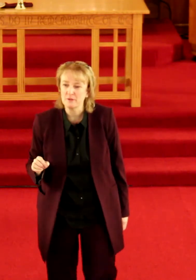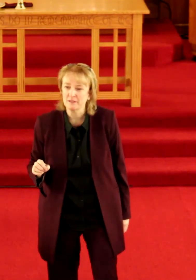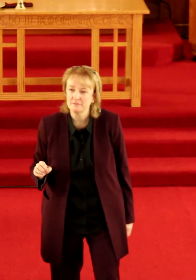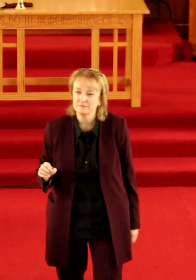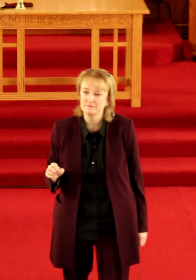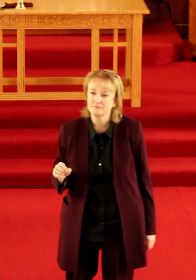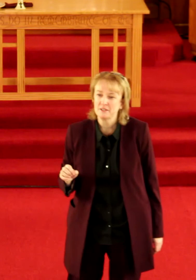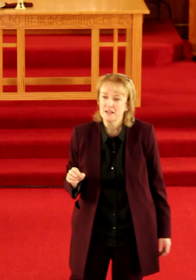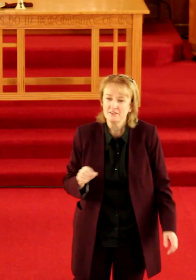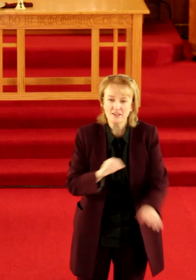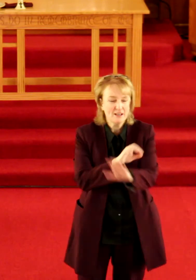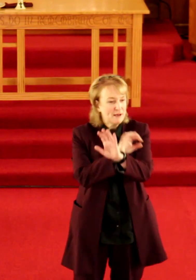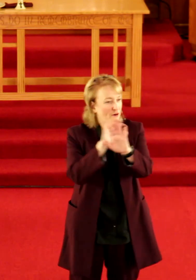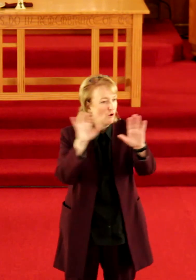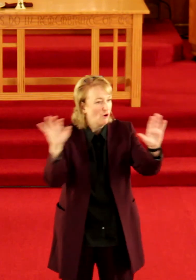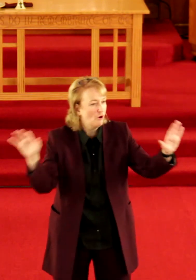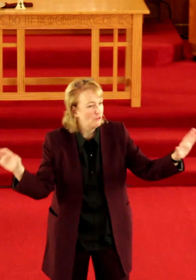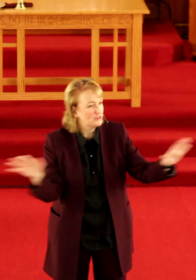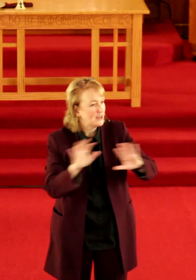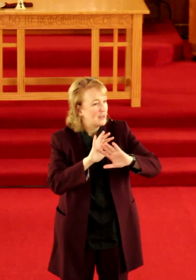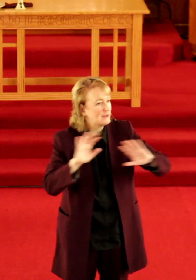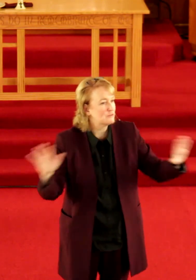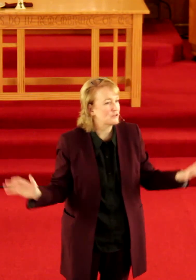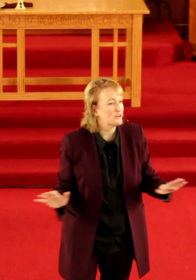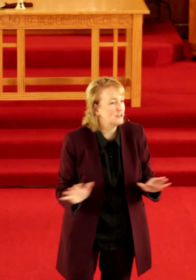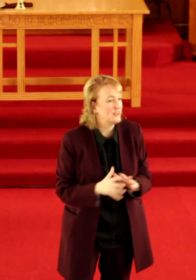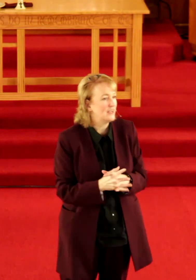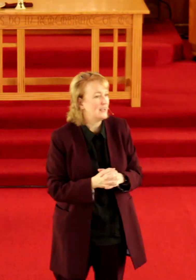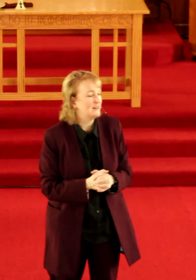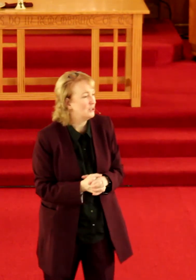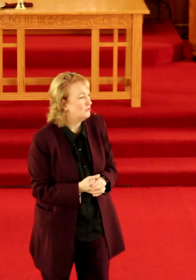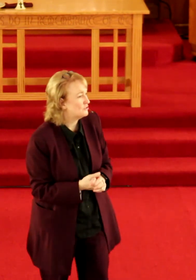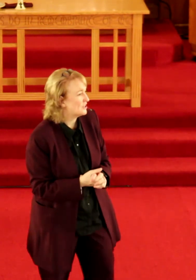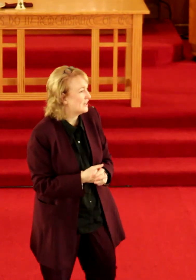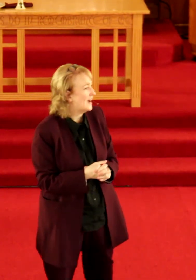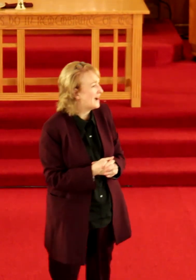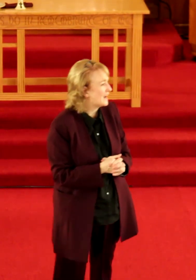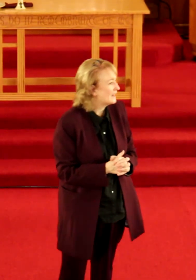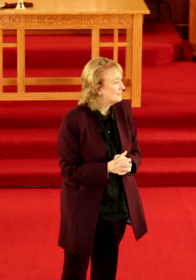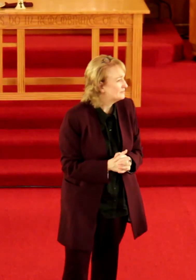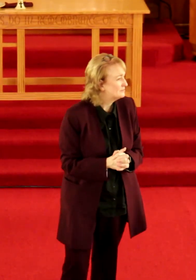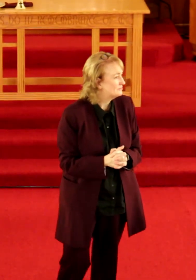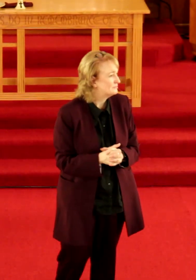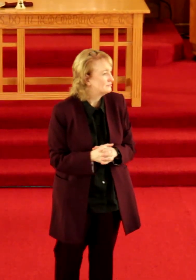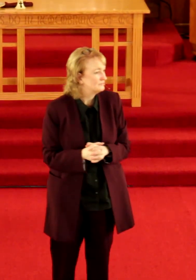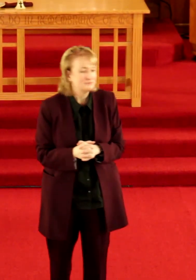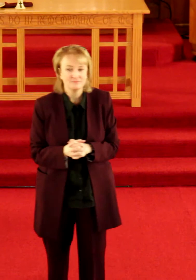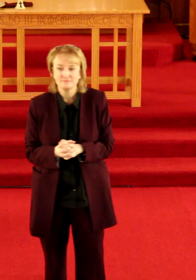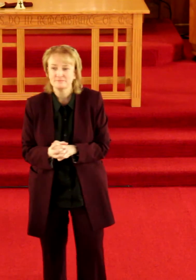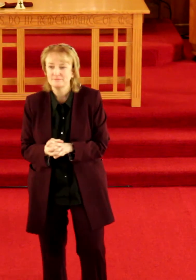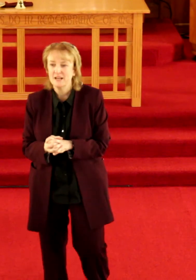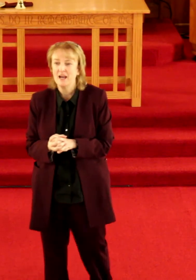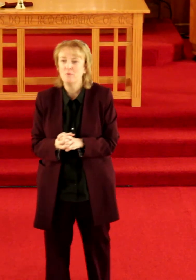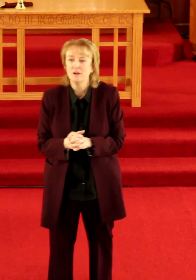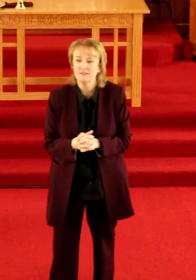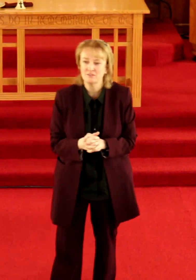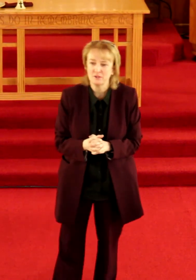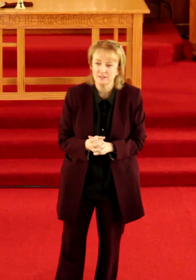me think about all the times during the day that you say I I want it this way